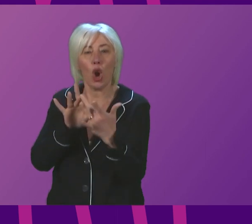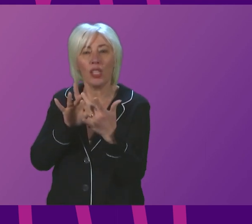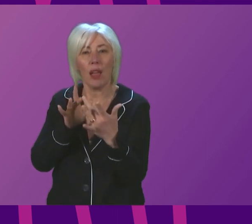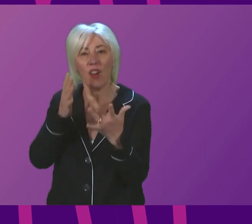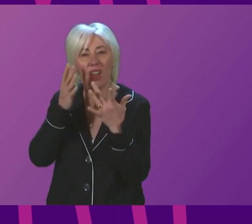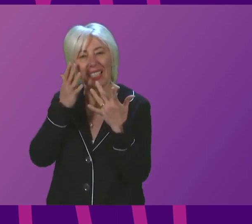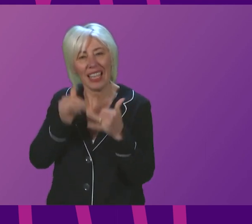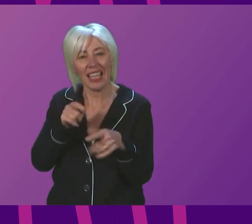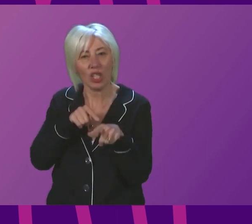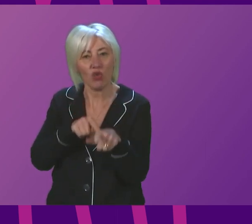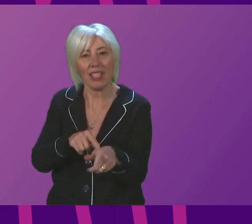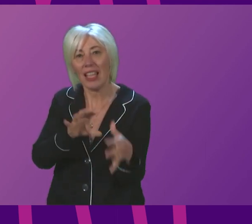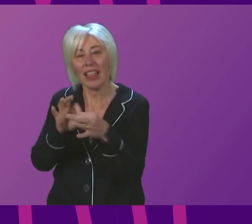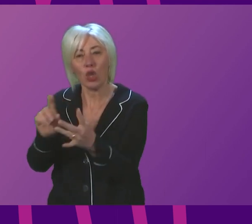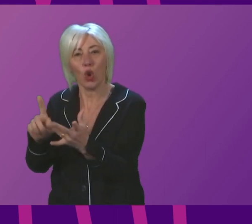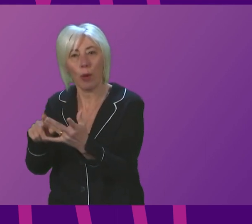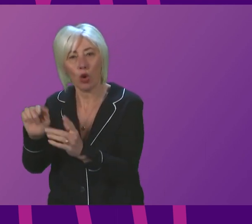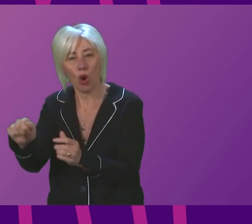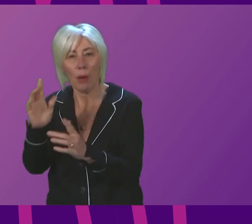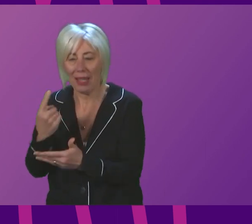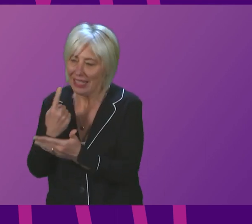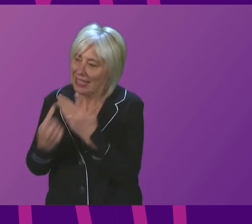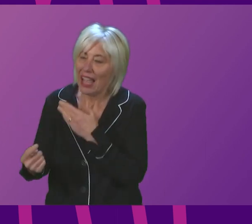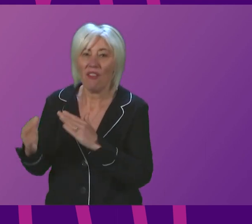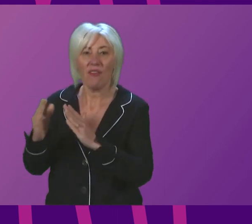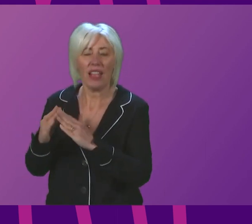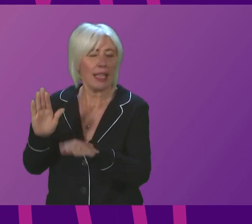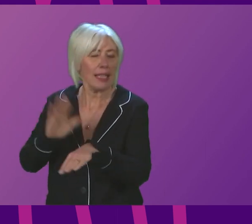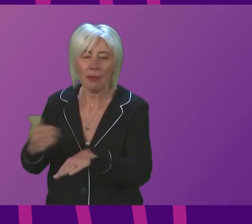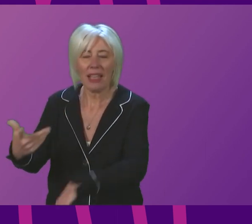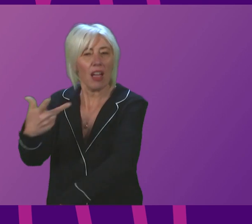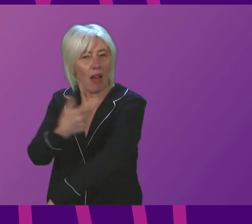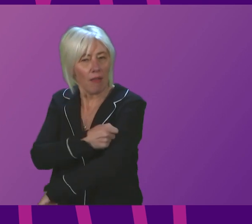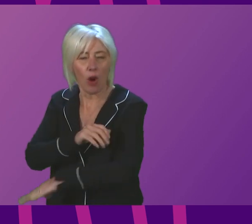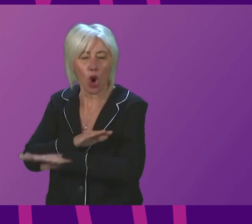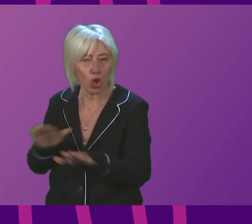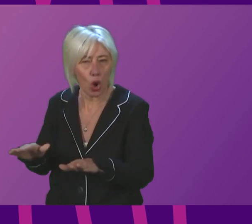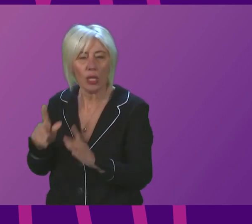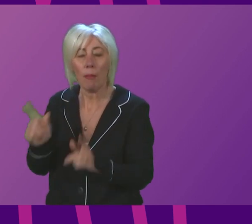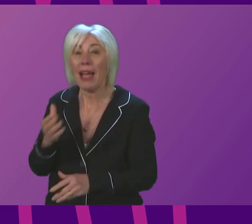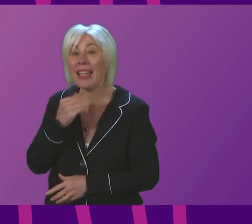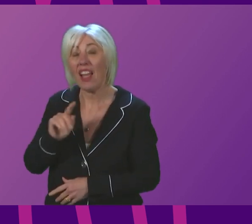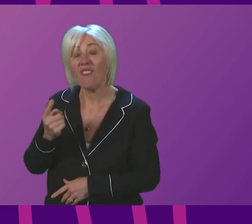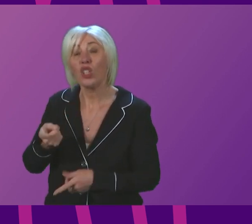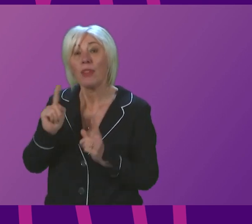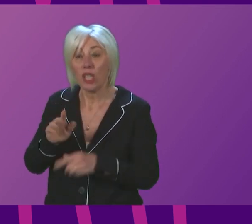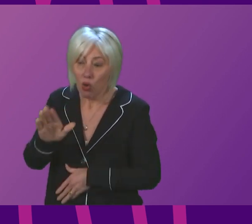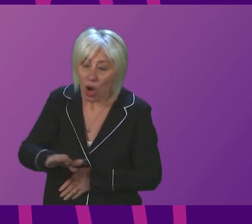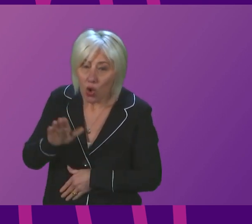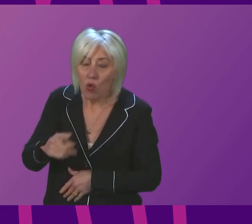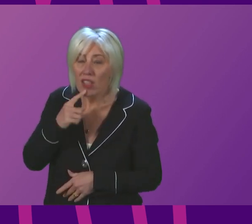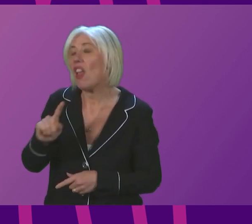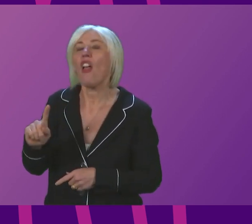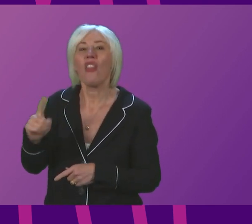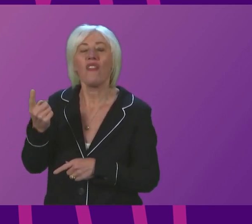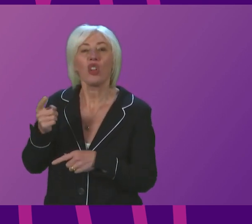in relation to the Omicron variant must self-isolate regardless of vaccination status. Can the First Minister give reassurance today that self-isolation